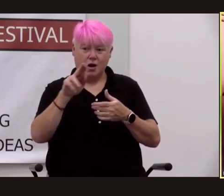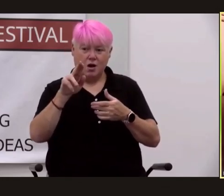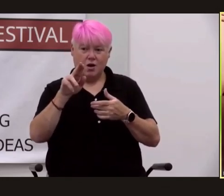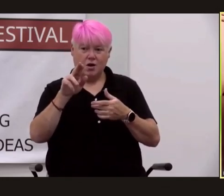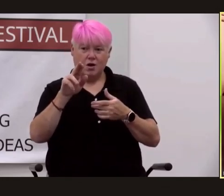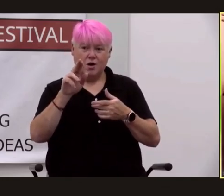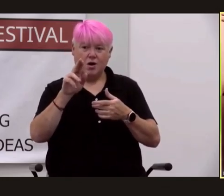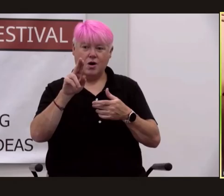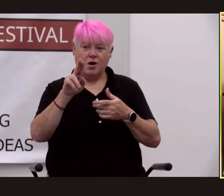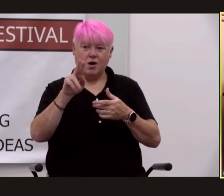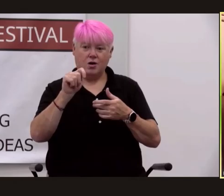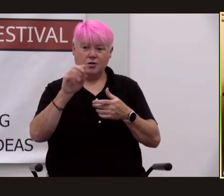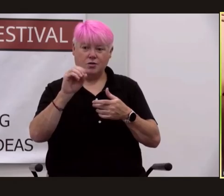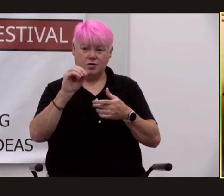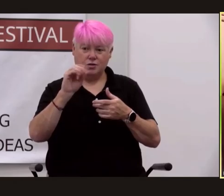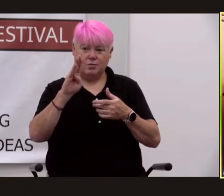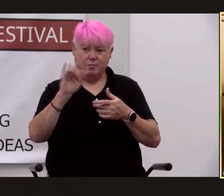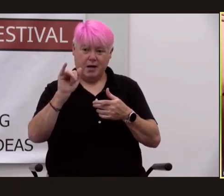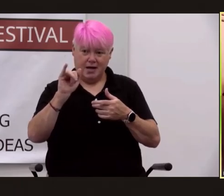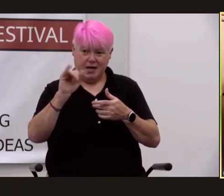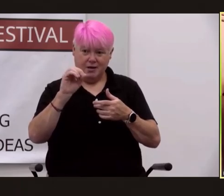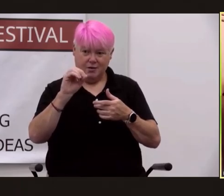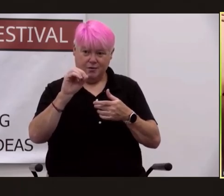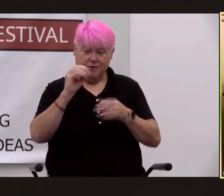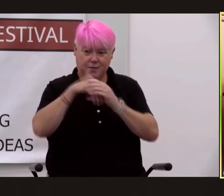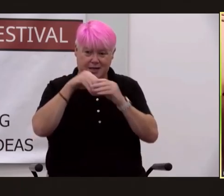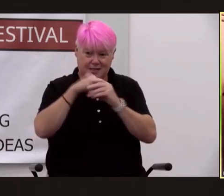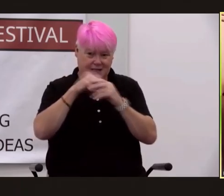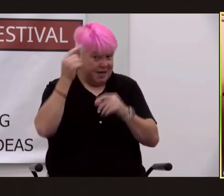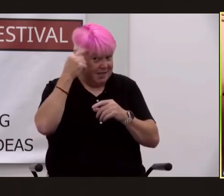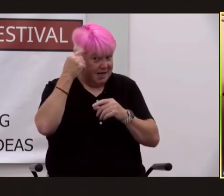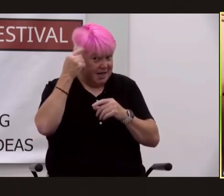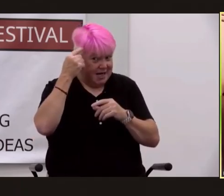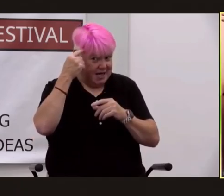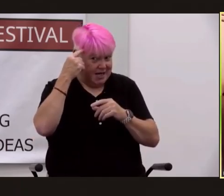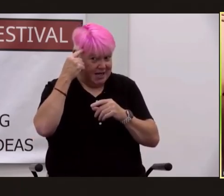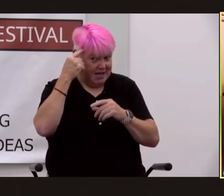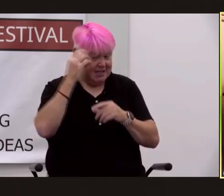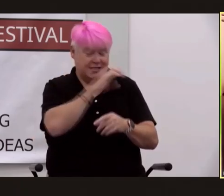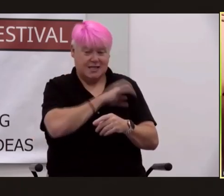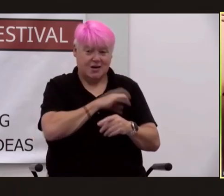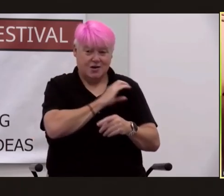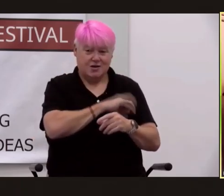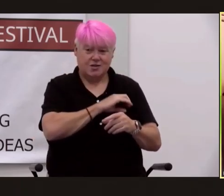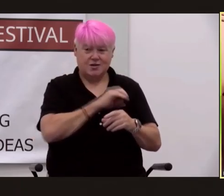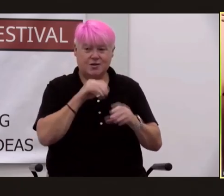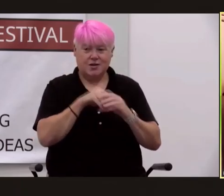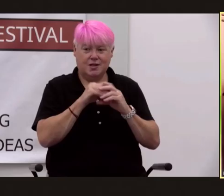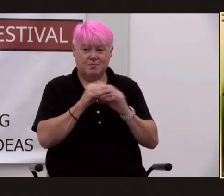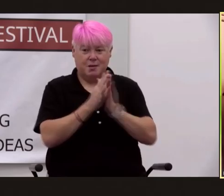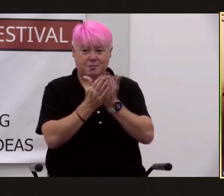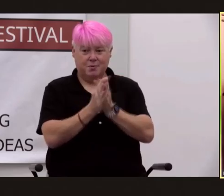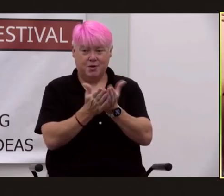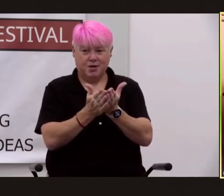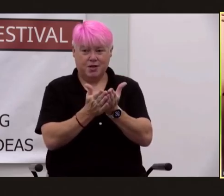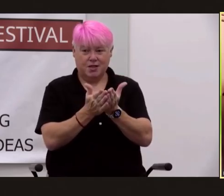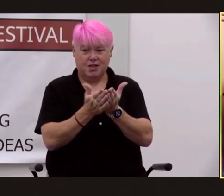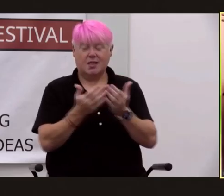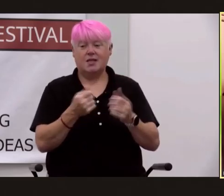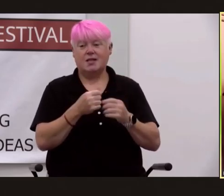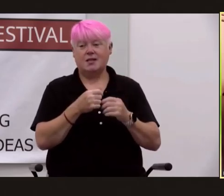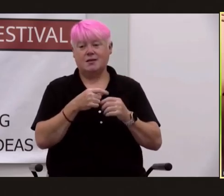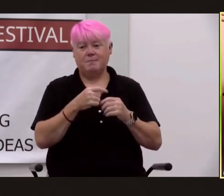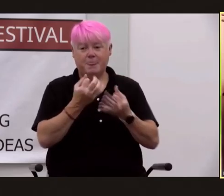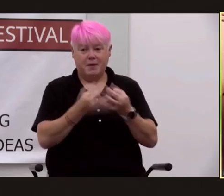reasons i wanted to write from inside his head he's the main character in my novel in large measure he was worth